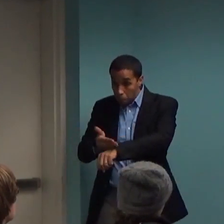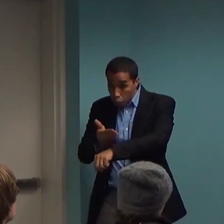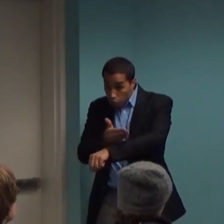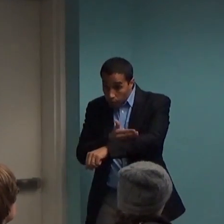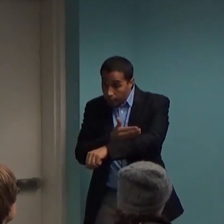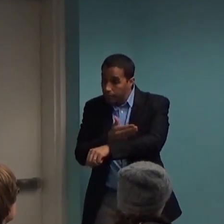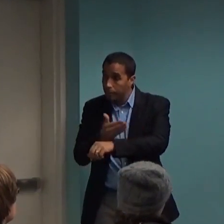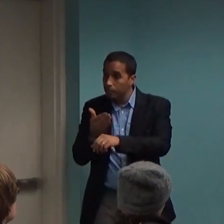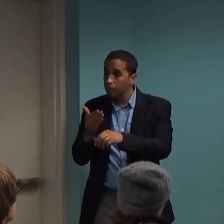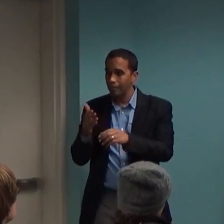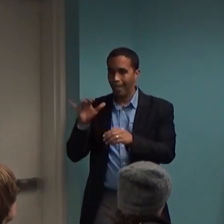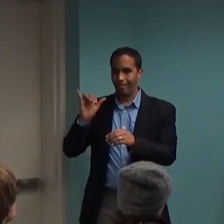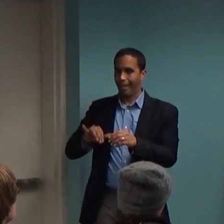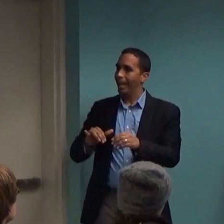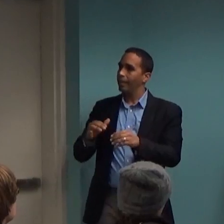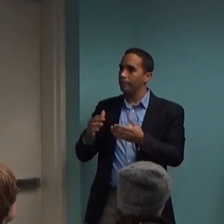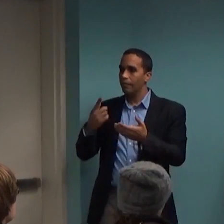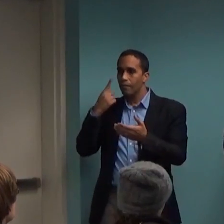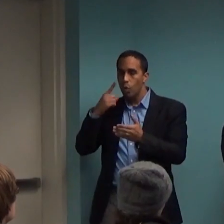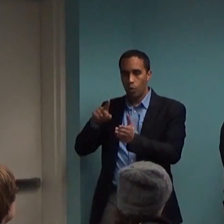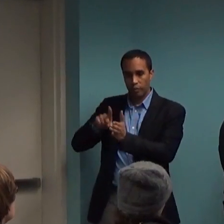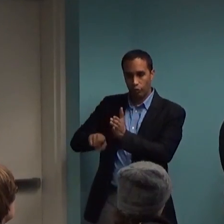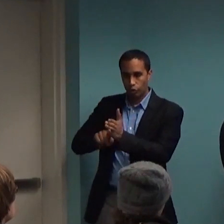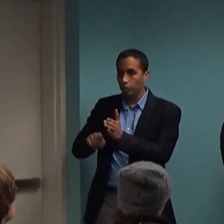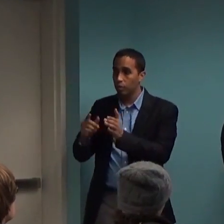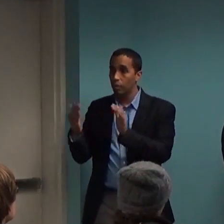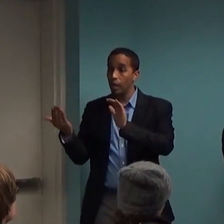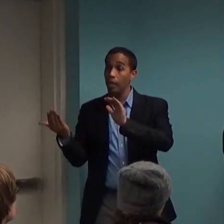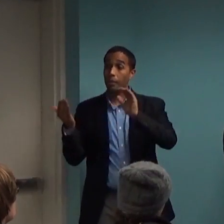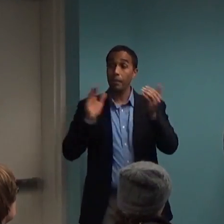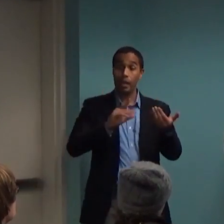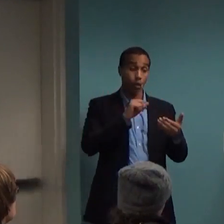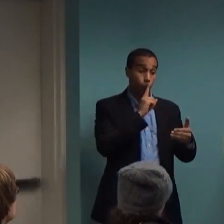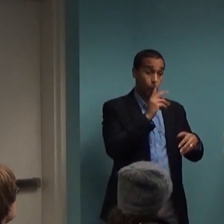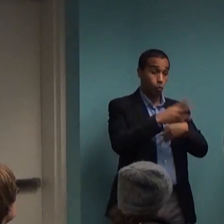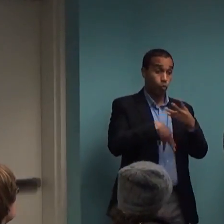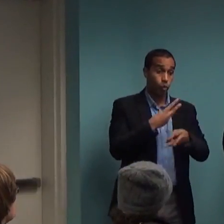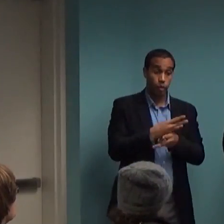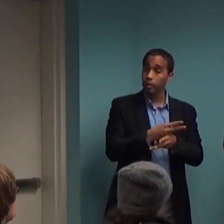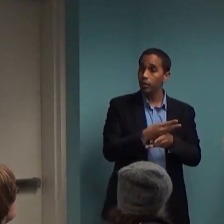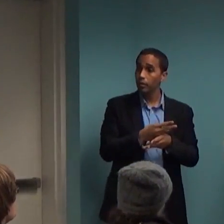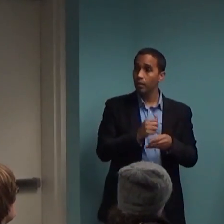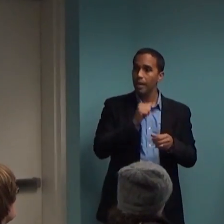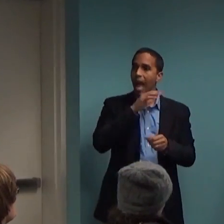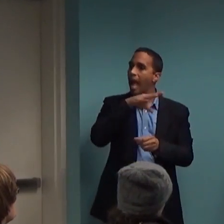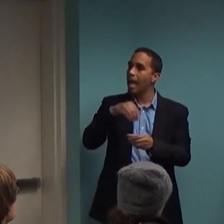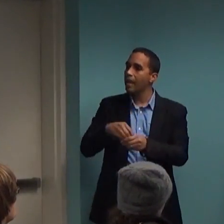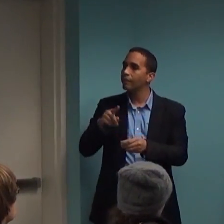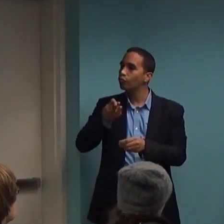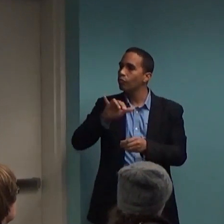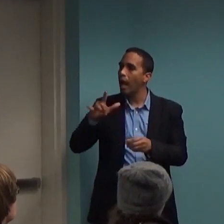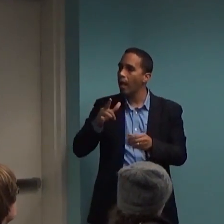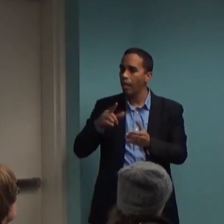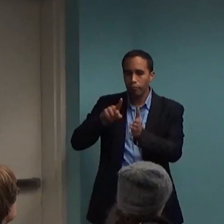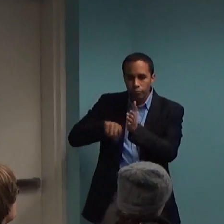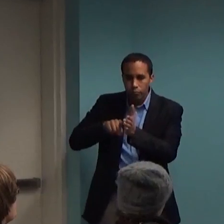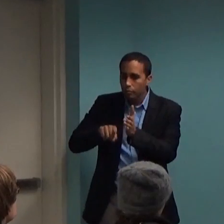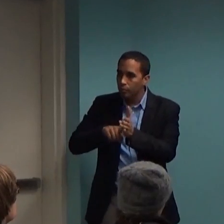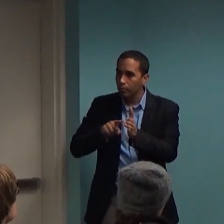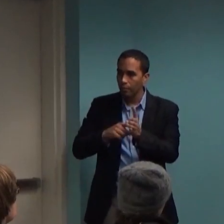typical experience psychiatrically for people who are not in a trial. pretty uncontrolled. Your visits to the doctor might range